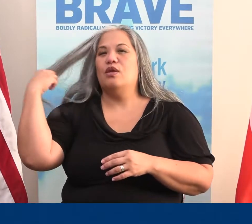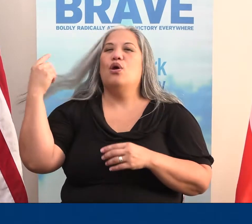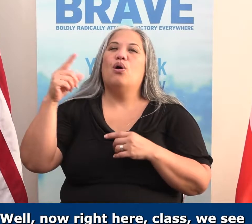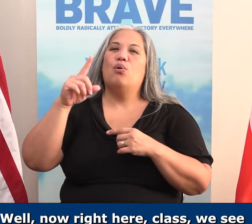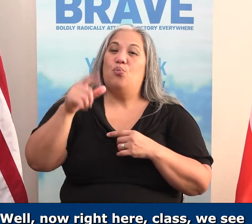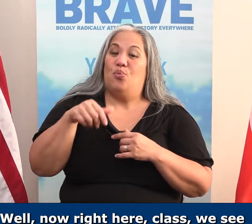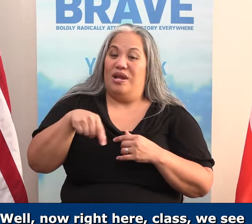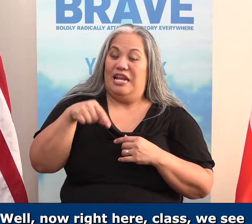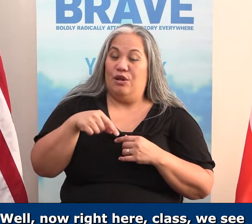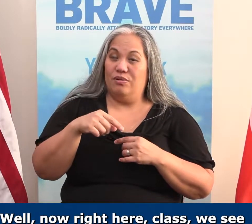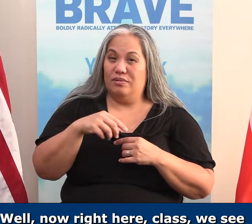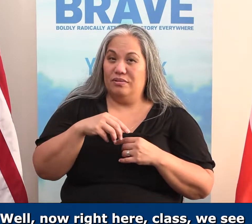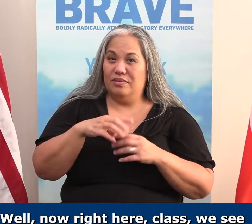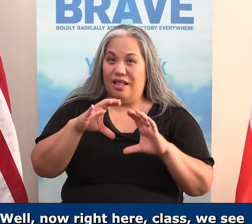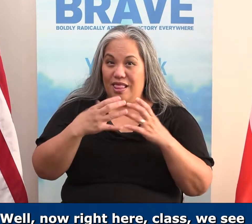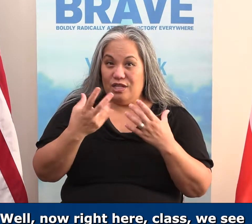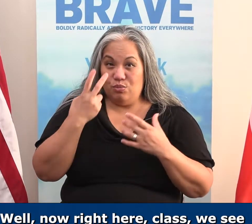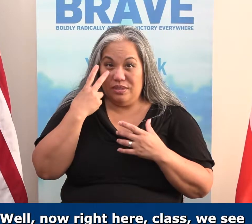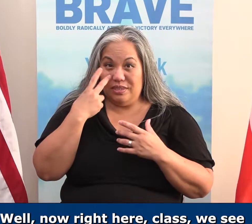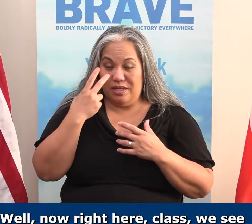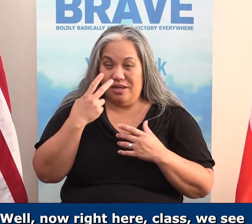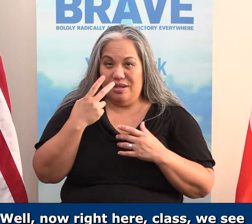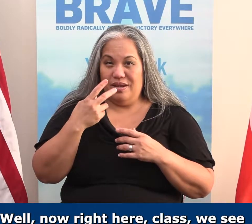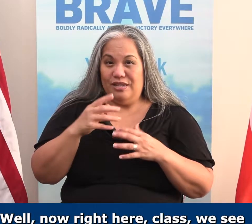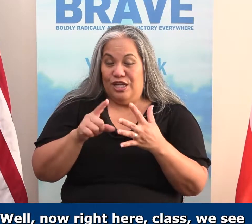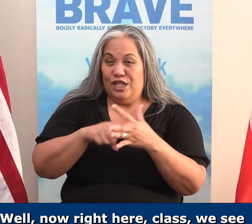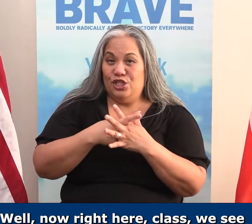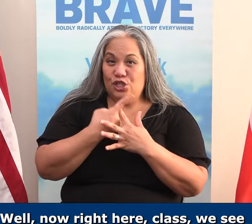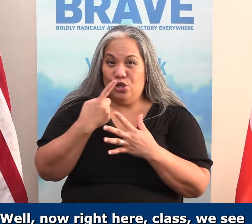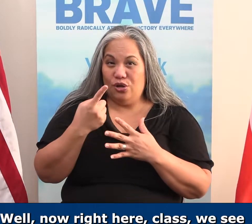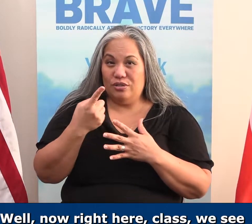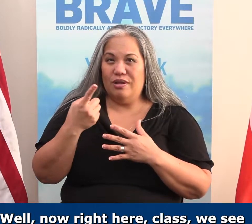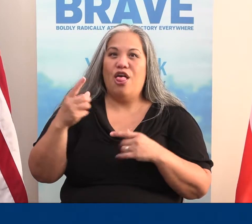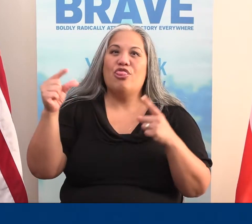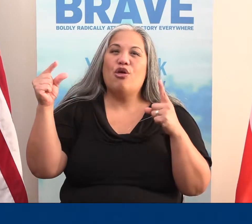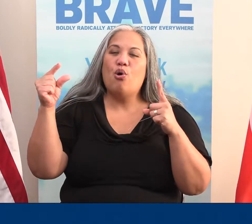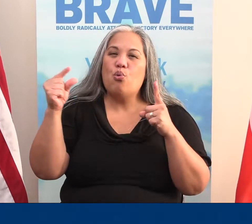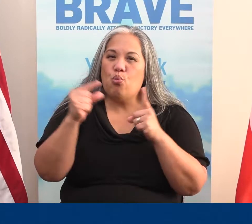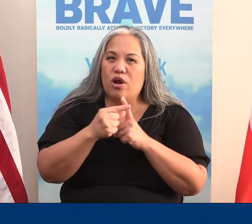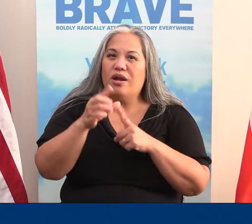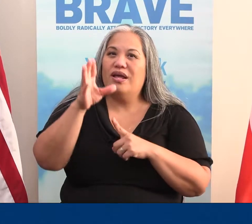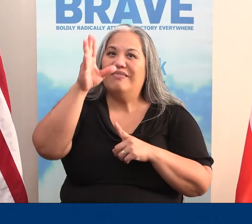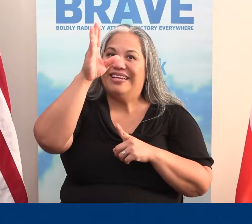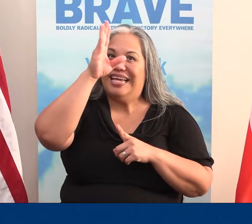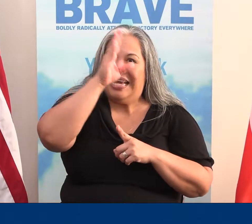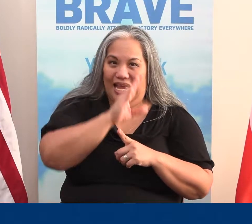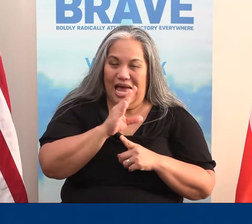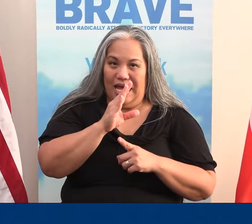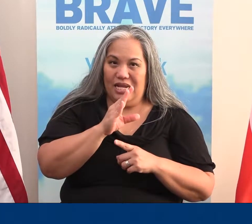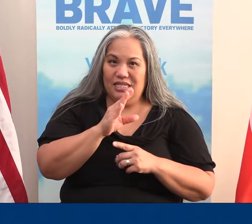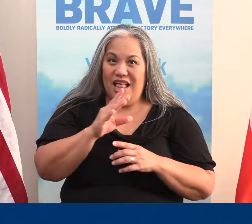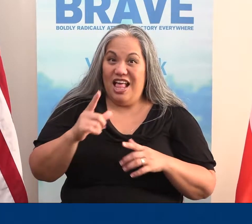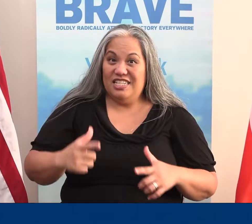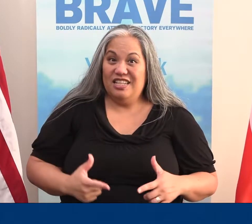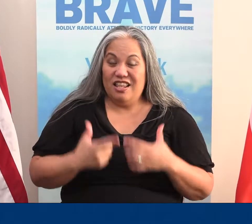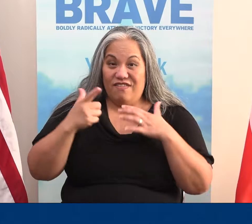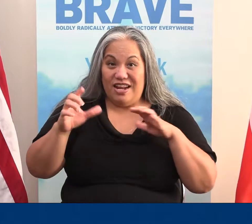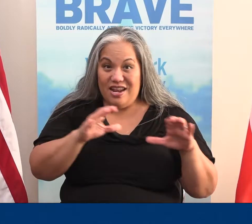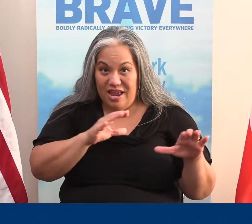Well, now, right here, class, we see that it starts out, it says, the Word of God is living and